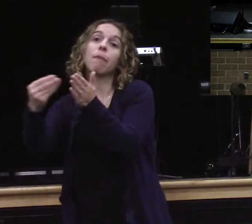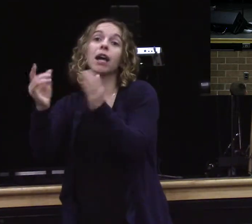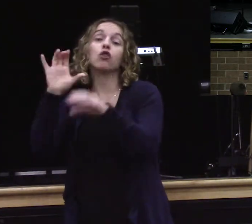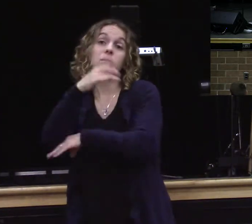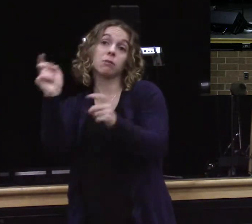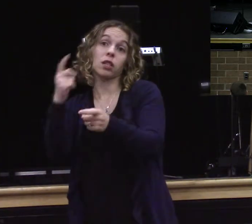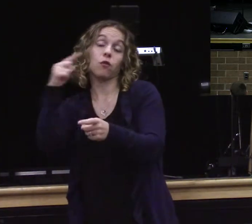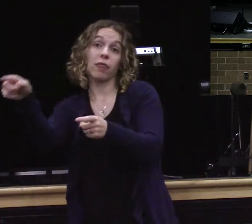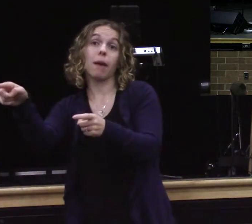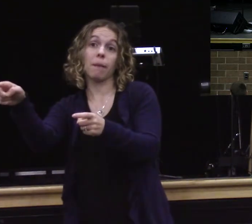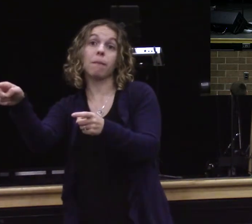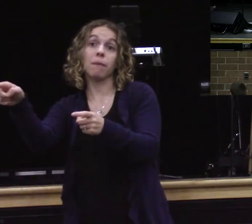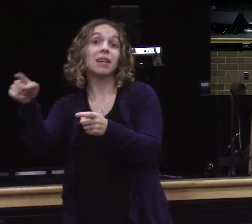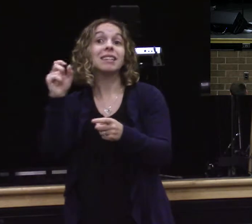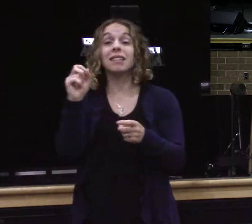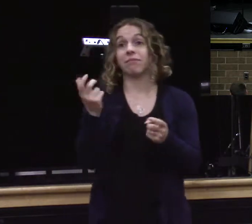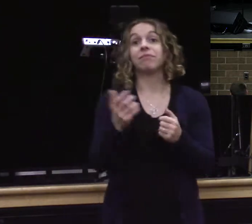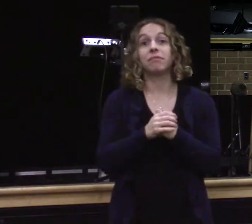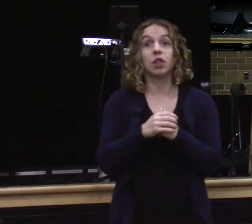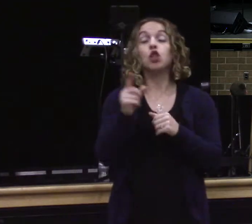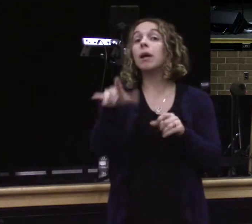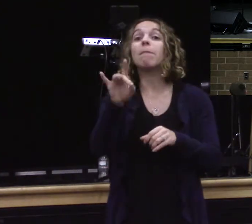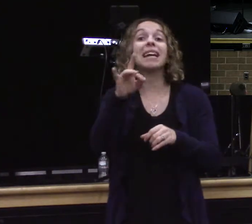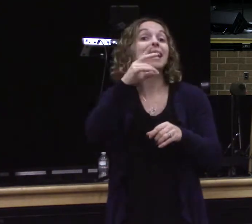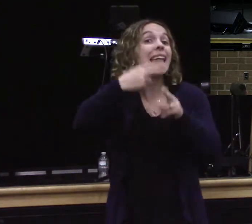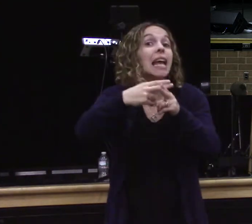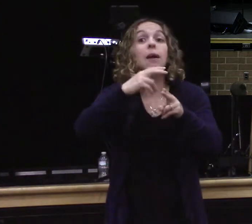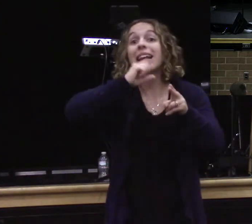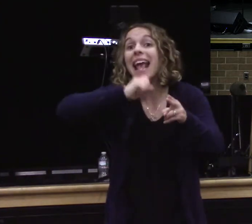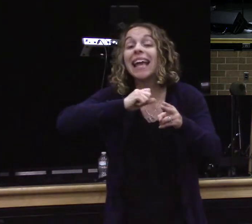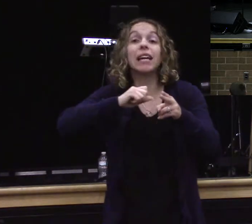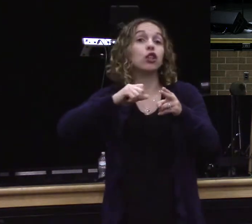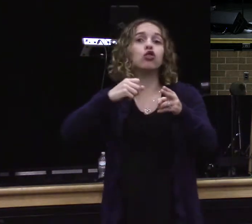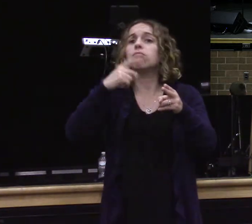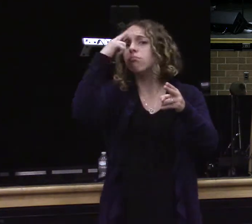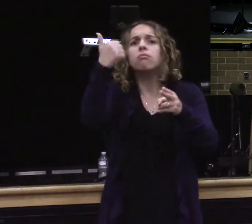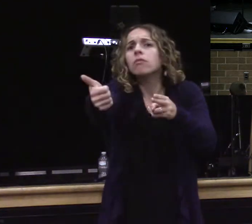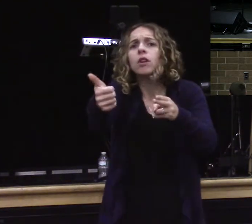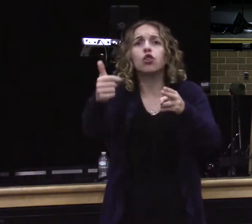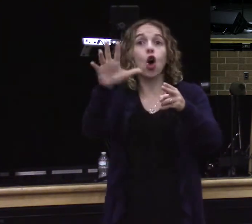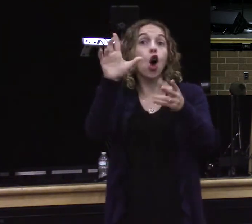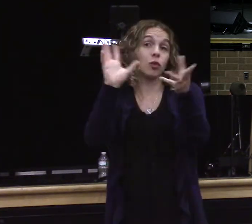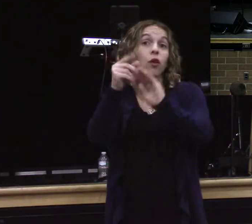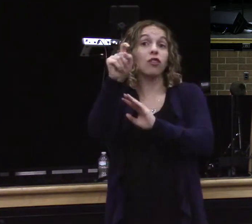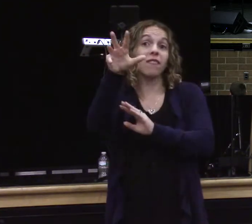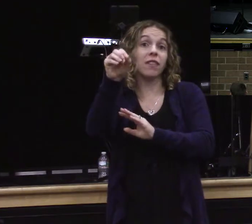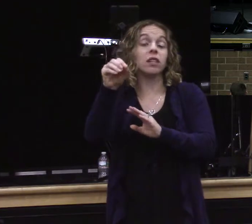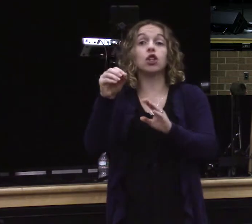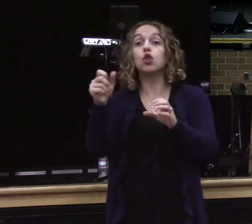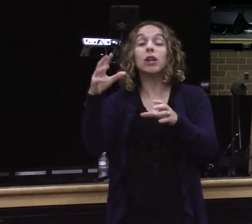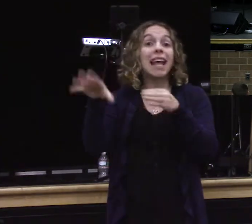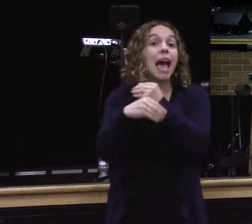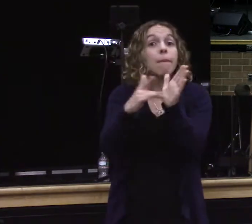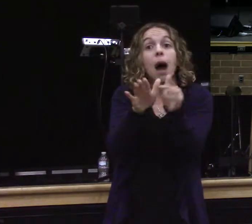and we have information in the back you can pick the name and the age of a child and you can put some Christian